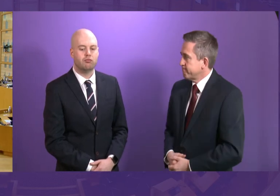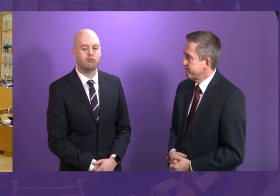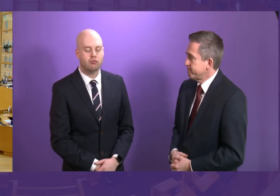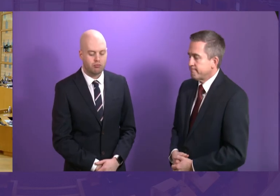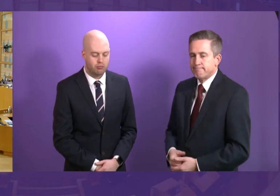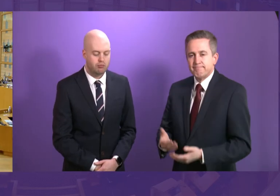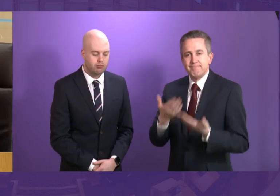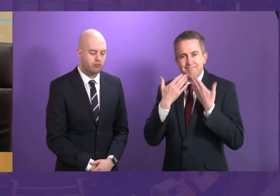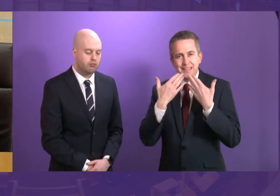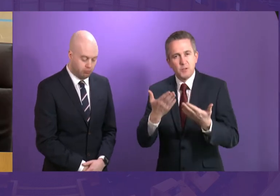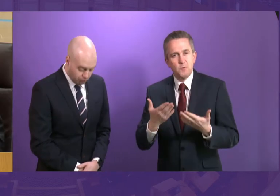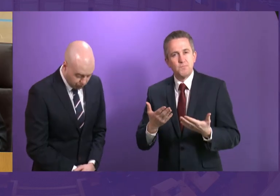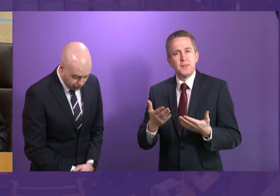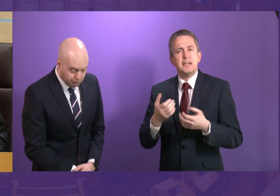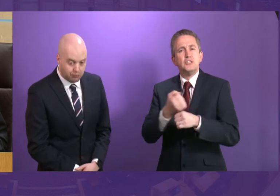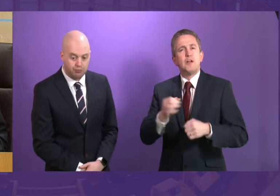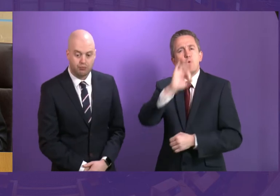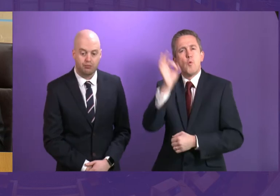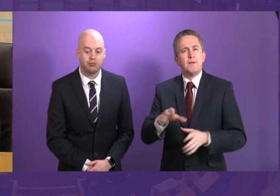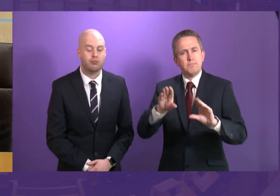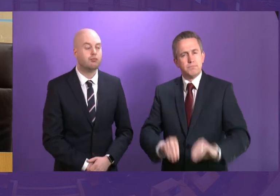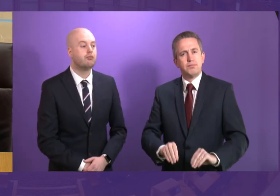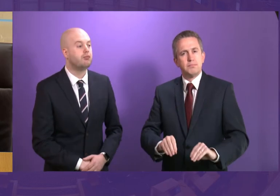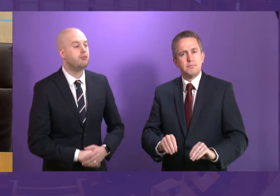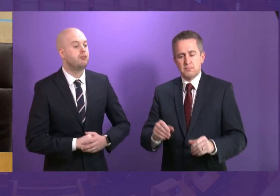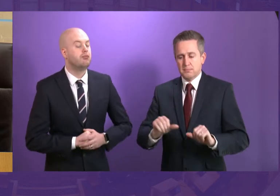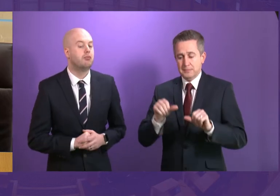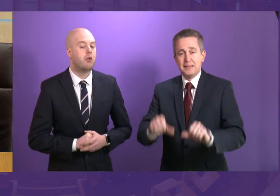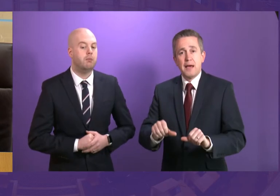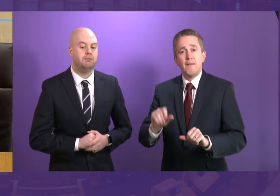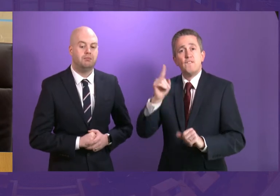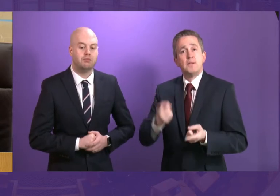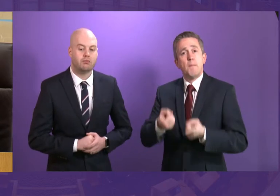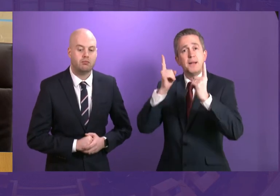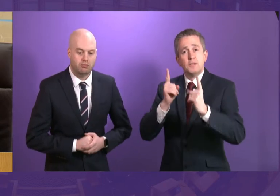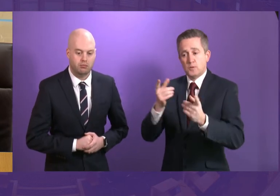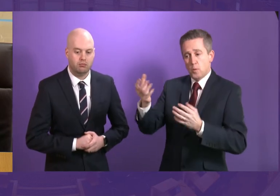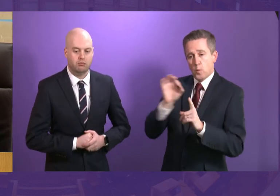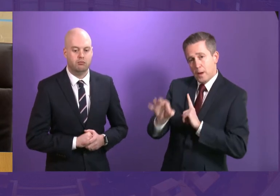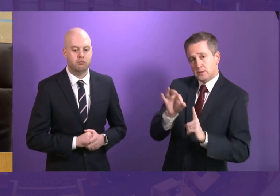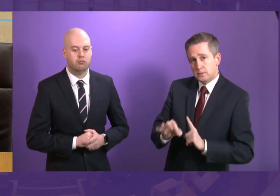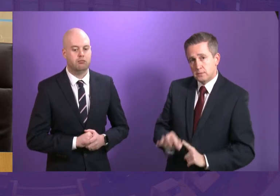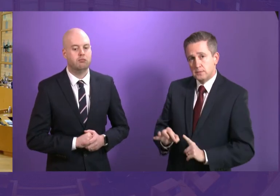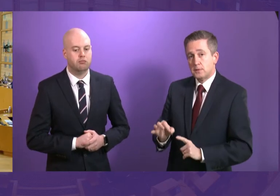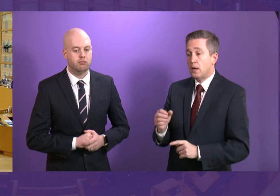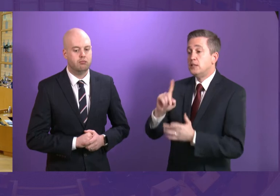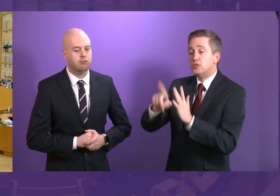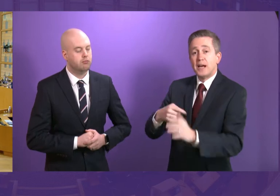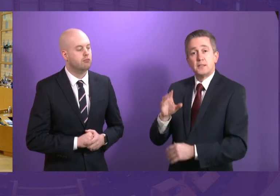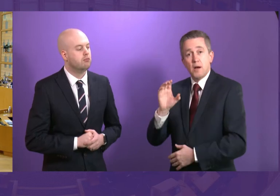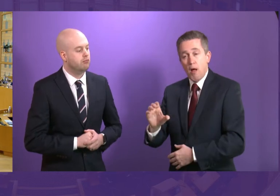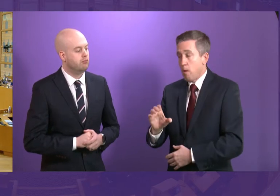Thank you very much and I think that concludes general questions. We're going to turn now to the First Minister's questions and I call question number one, Jackson Carlo.